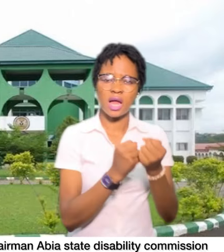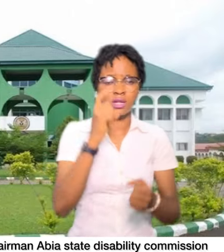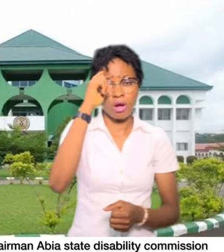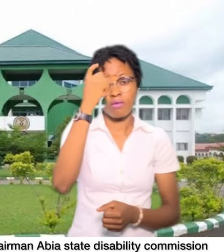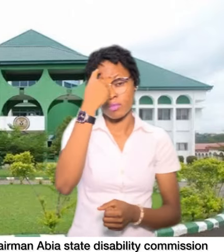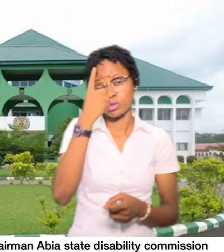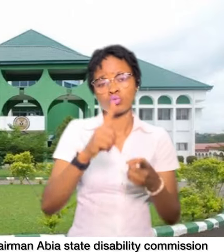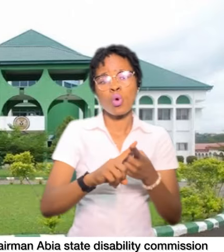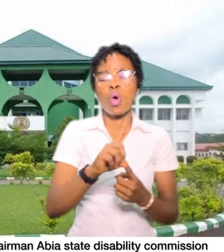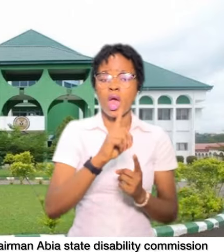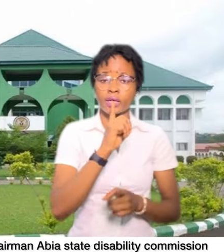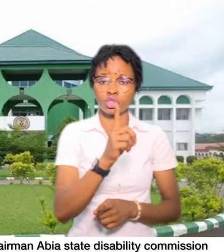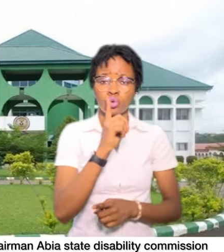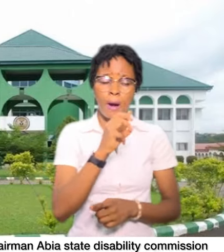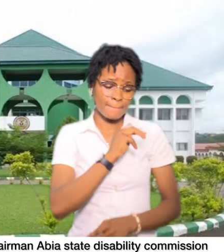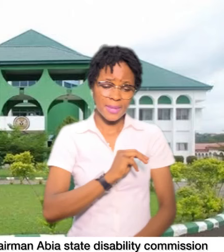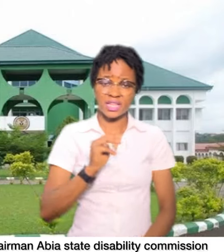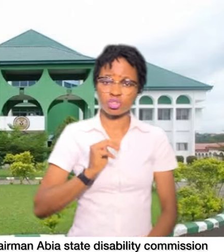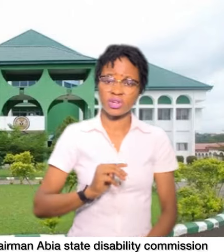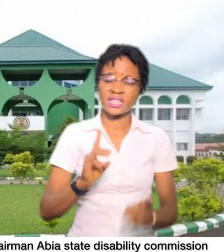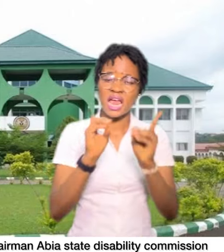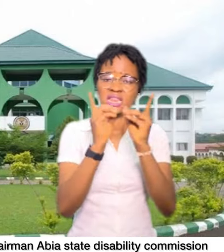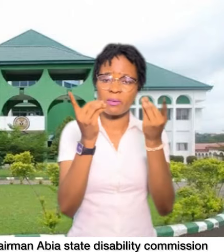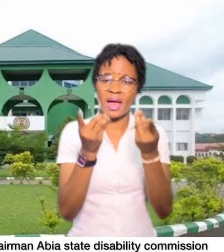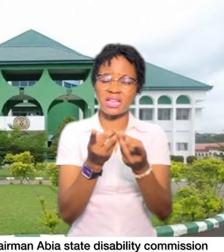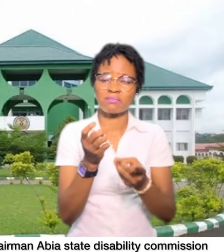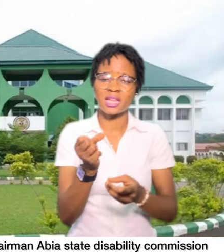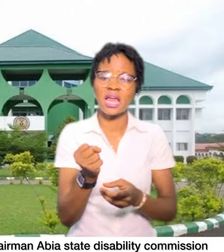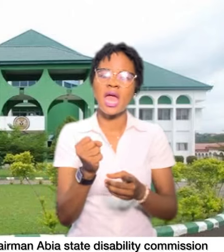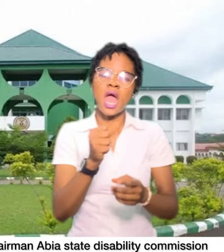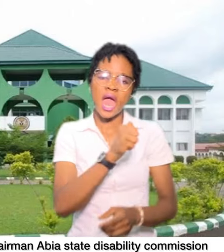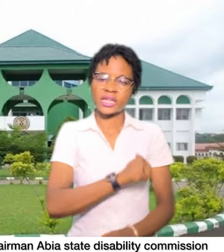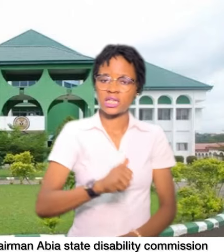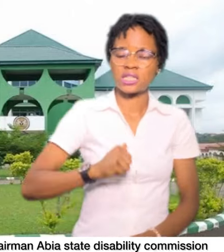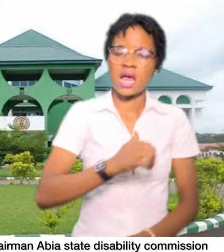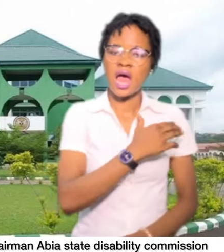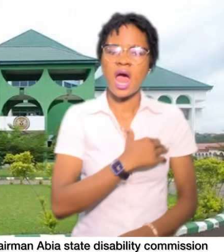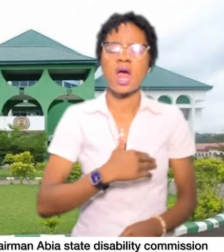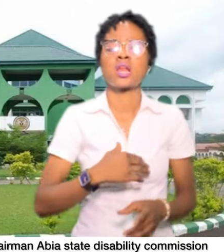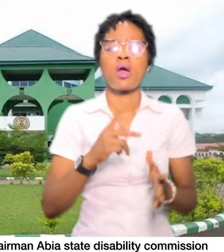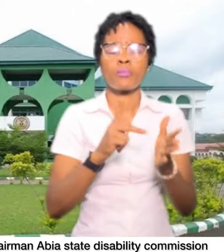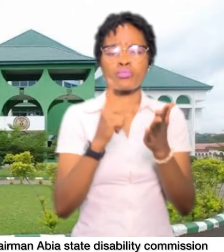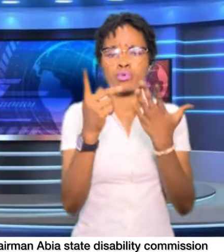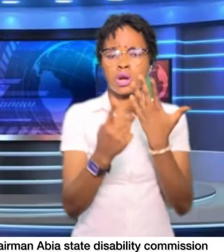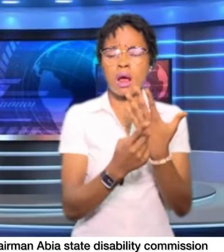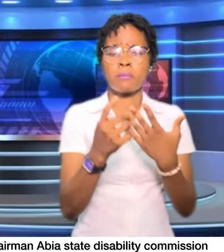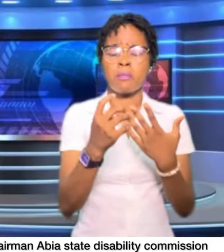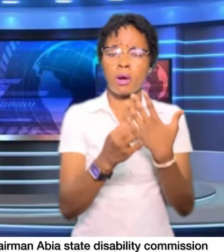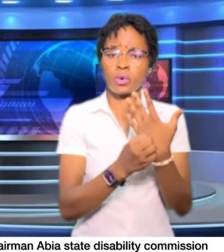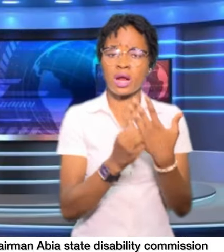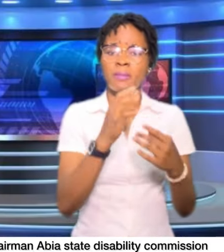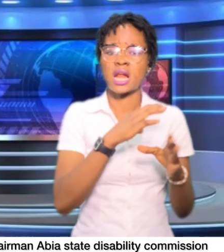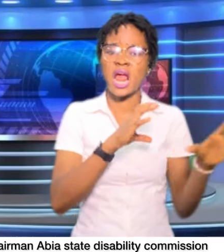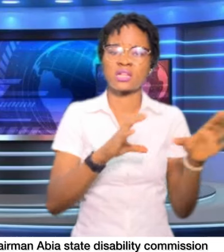ministries, departments and agencies' activities and programs are inclusive of